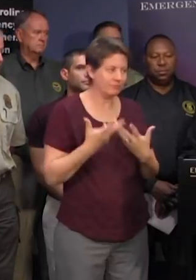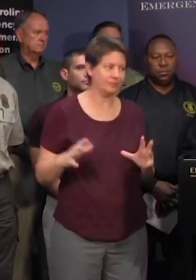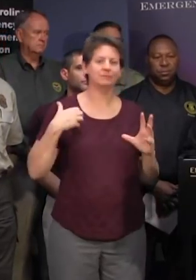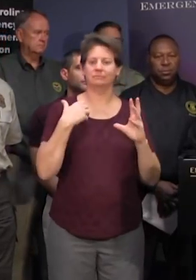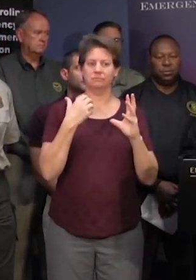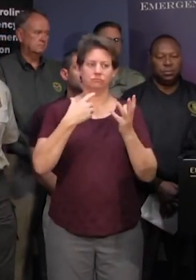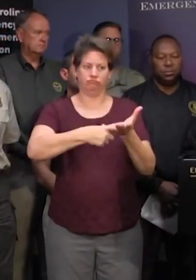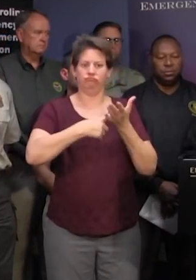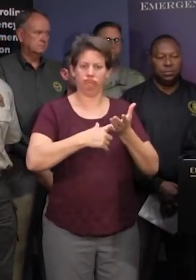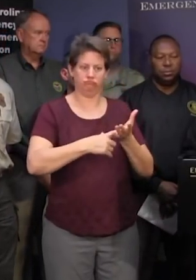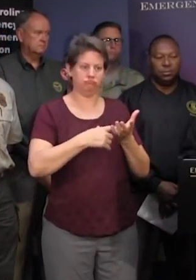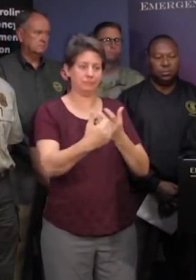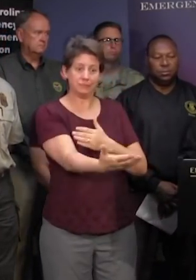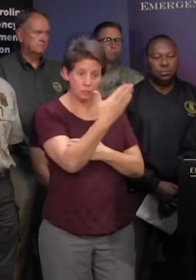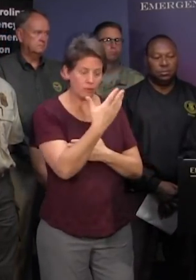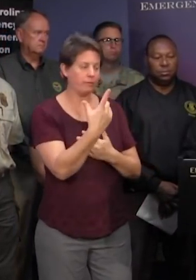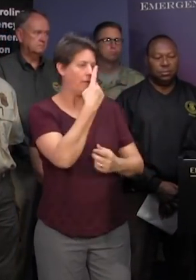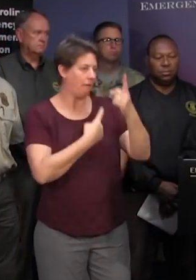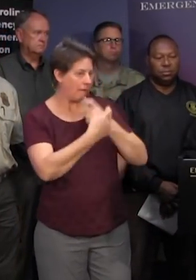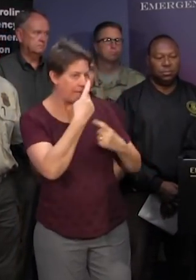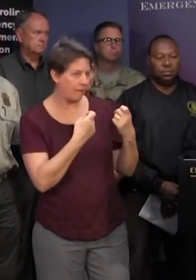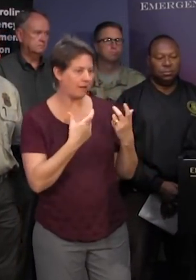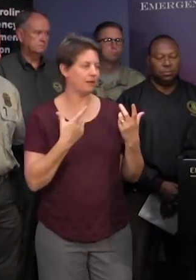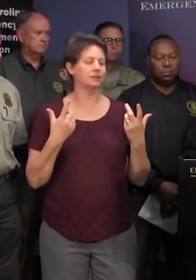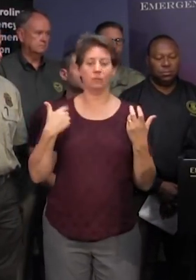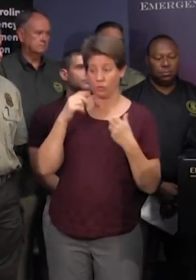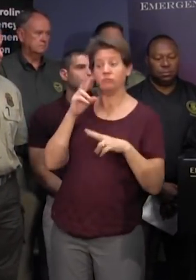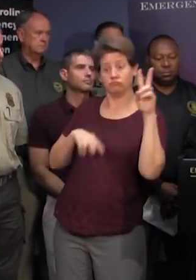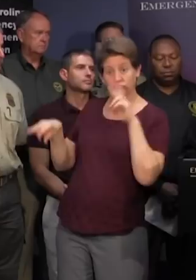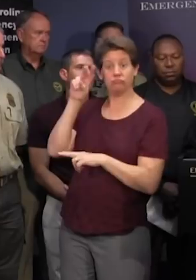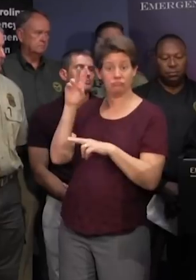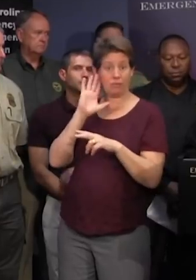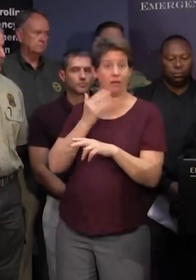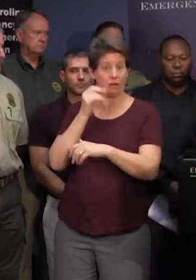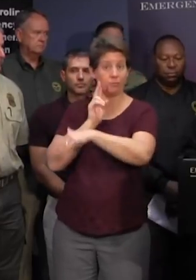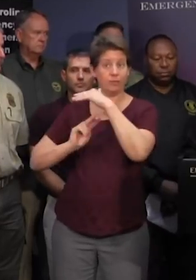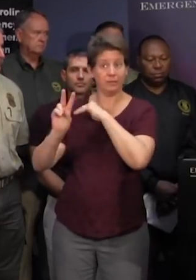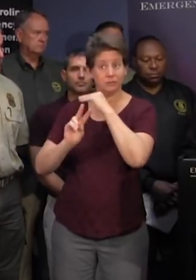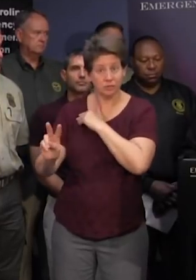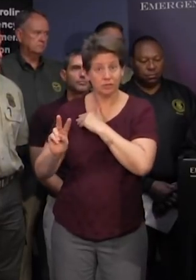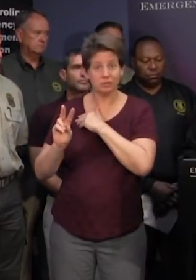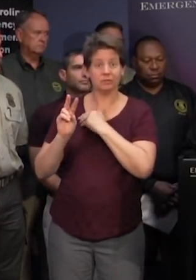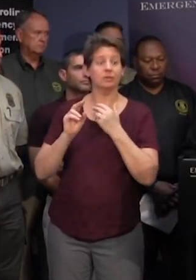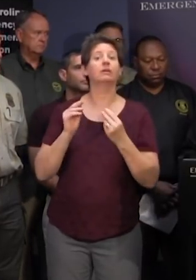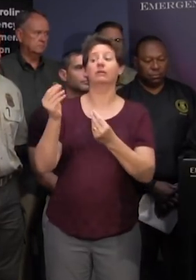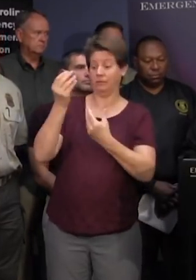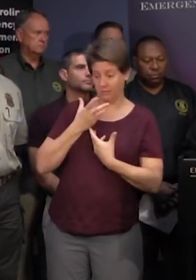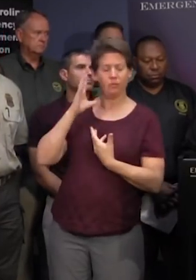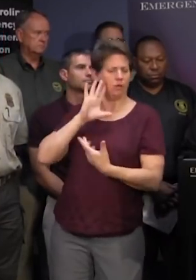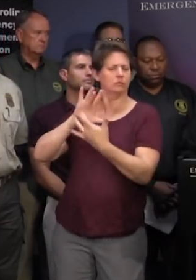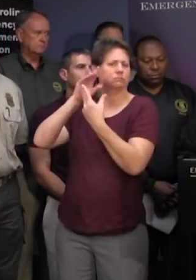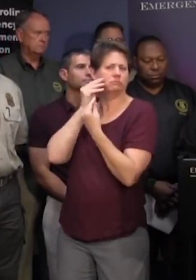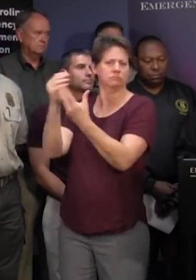kind of late morning they asked a similar question we're in the process of looking at the model and once we get that information back we'll be back in touch